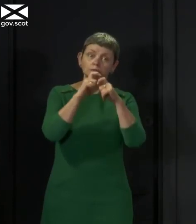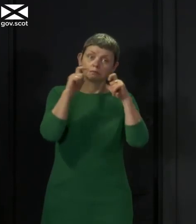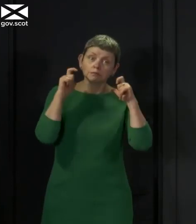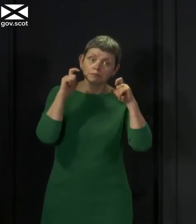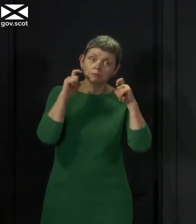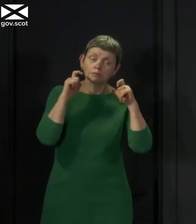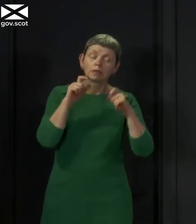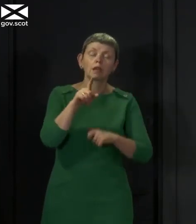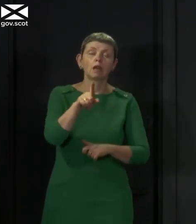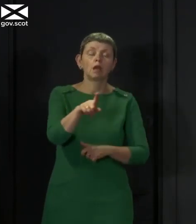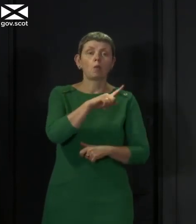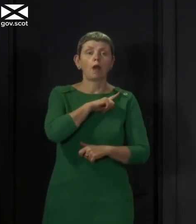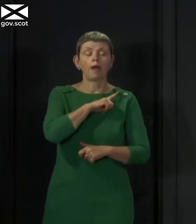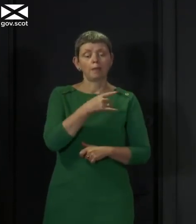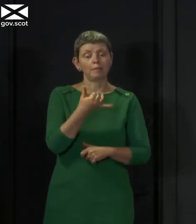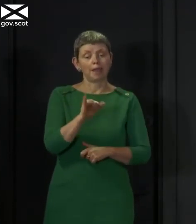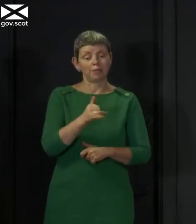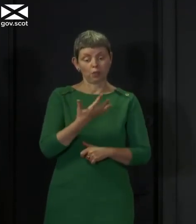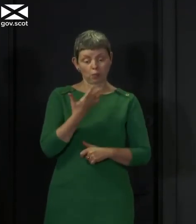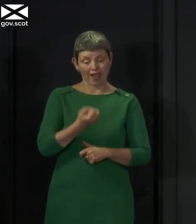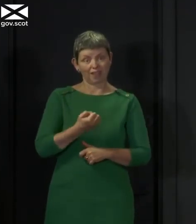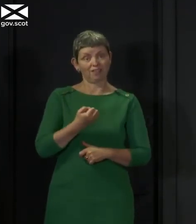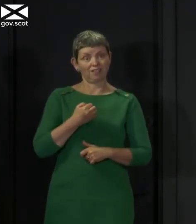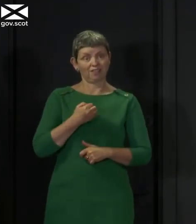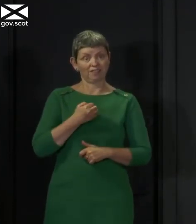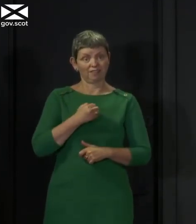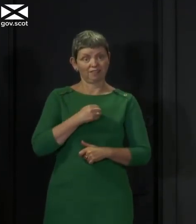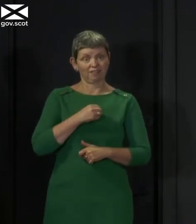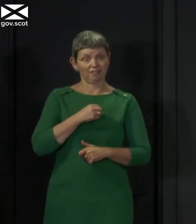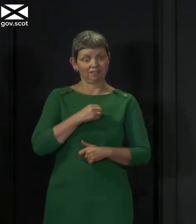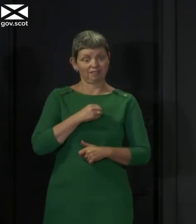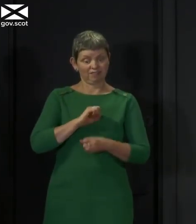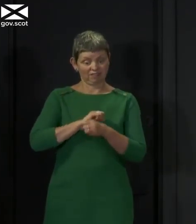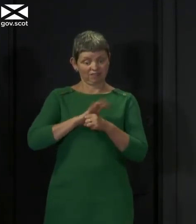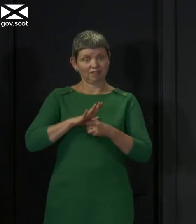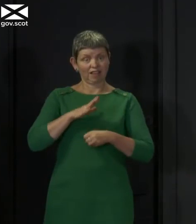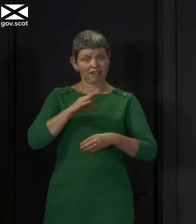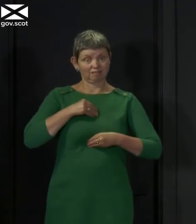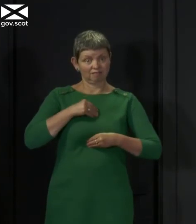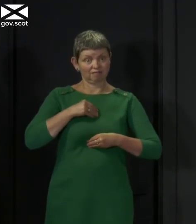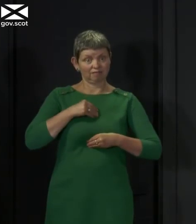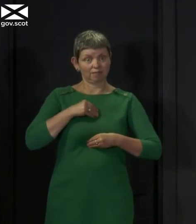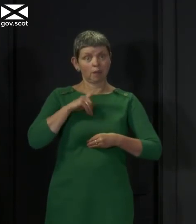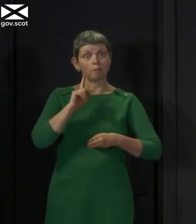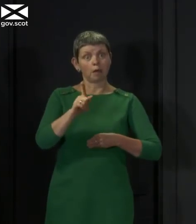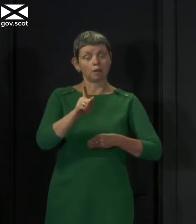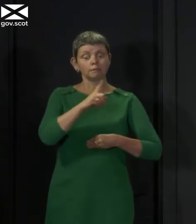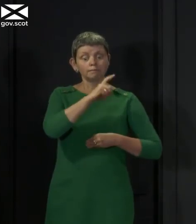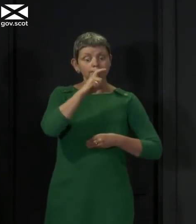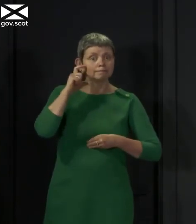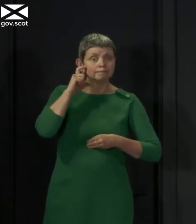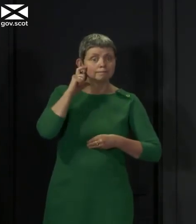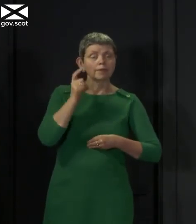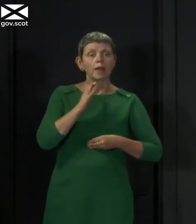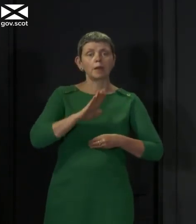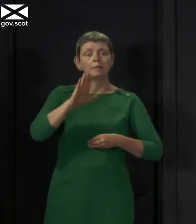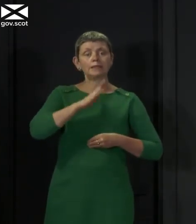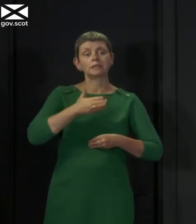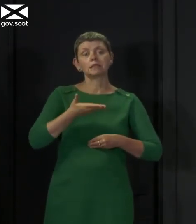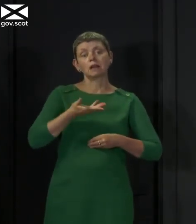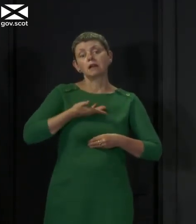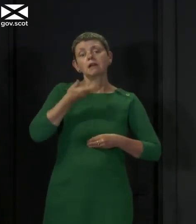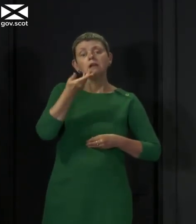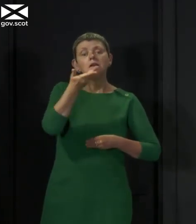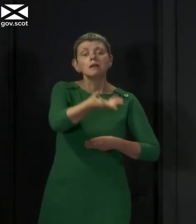but you might not know it because you're not yet displaying symptoms, if you're wearing a face covering, then you are reducing the risk of you passing the